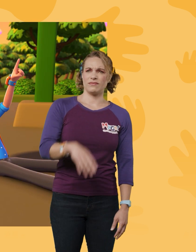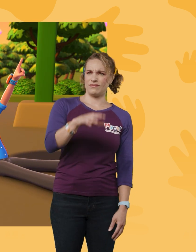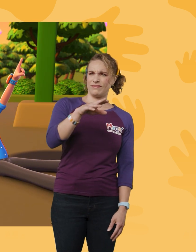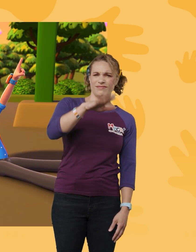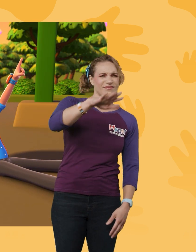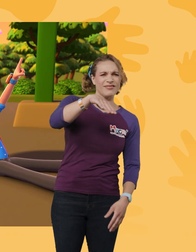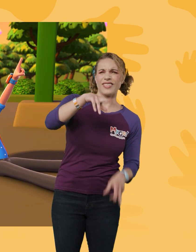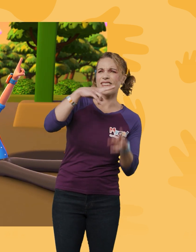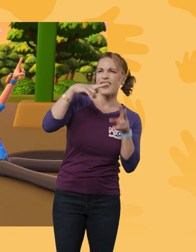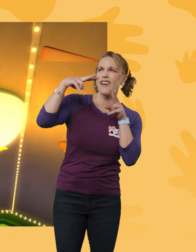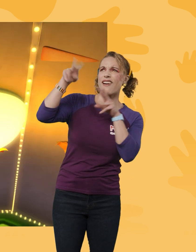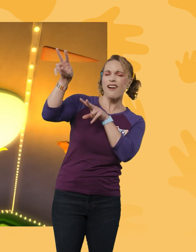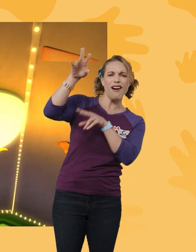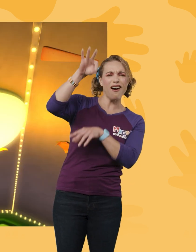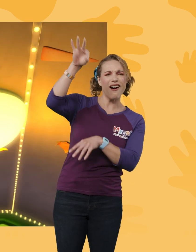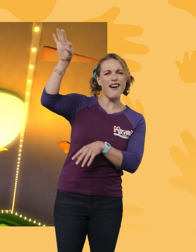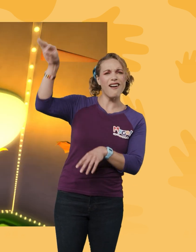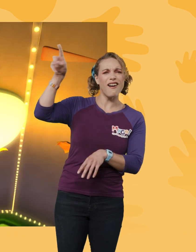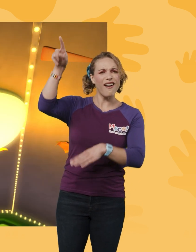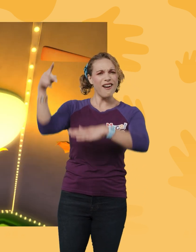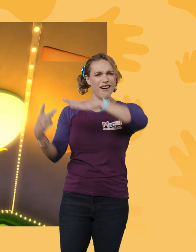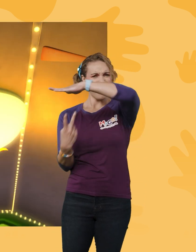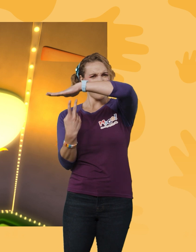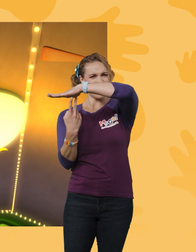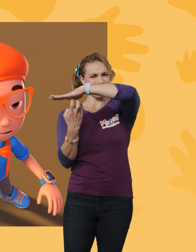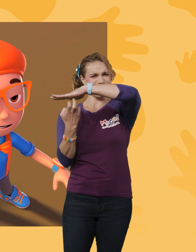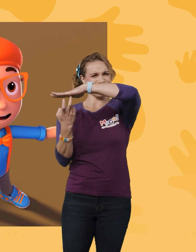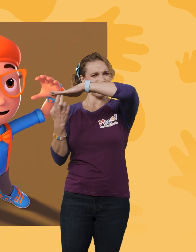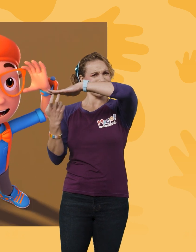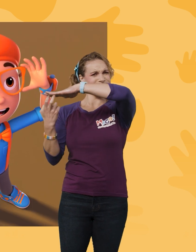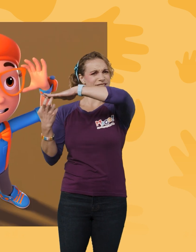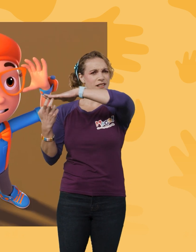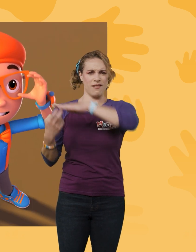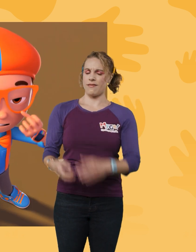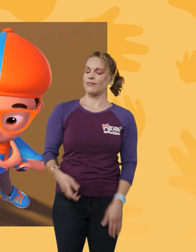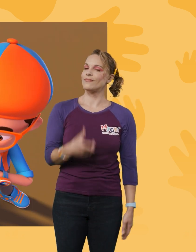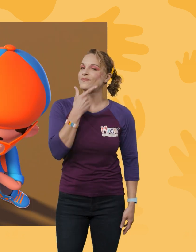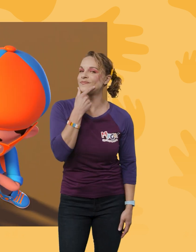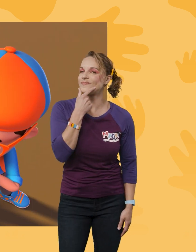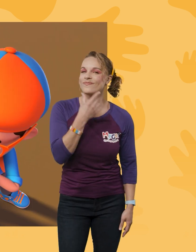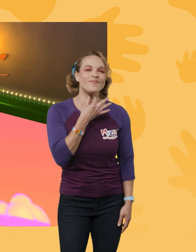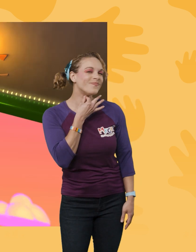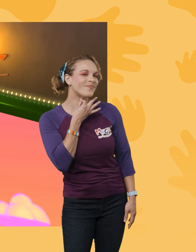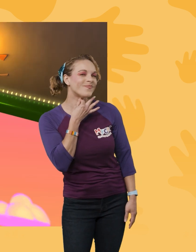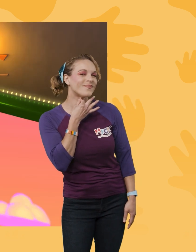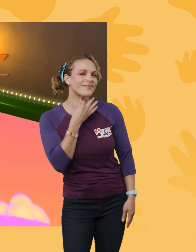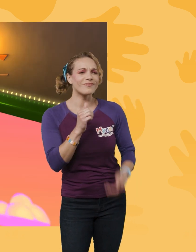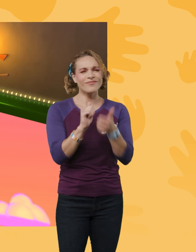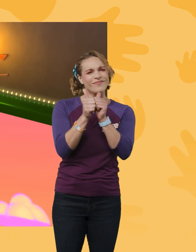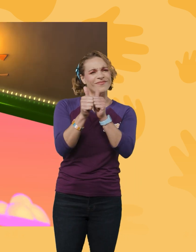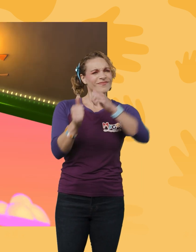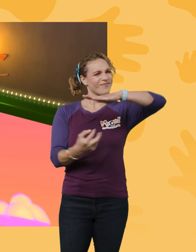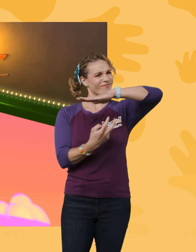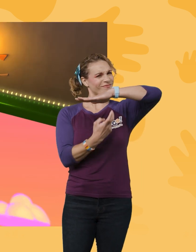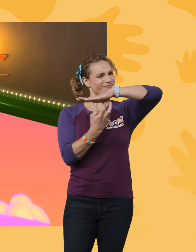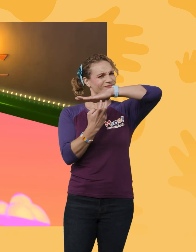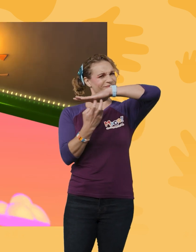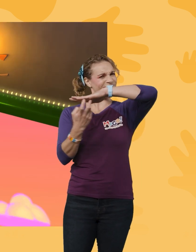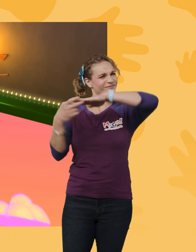Hey, look at that fly walk on the ceiling! Hmm, I wonder, how do flies walk